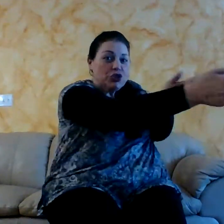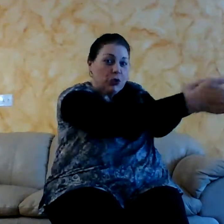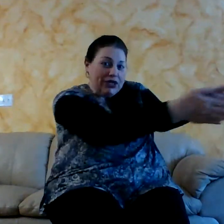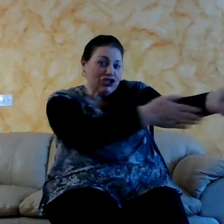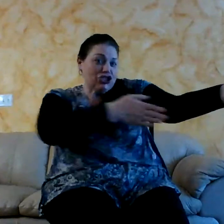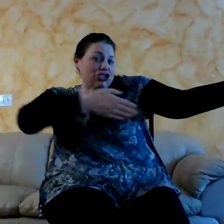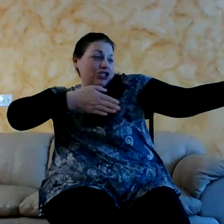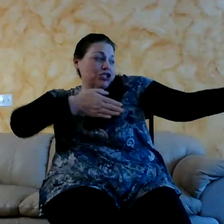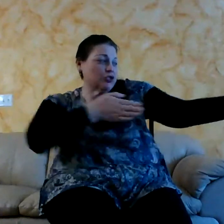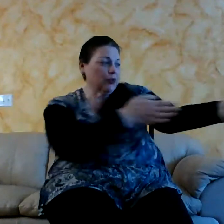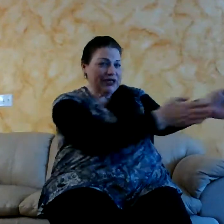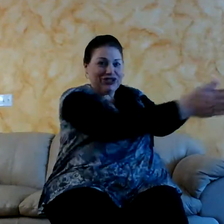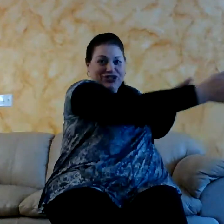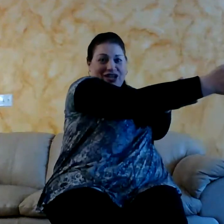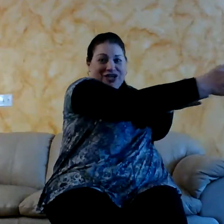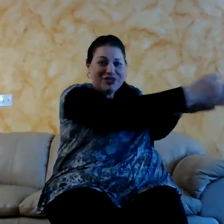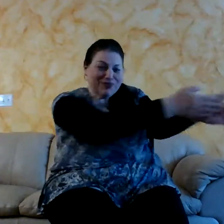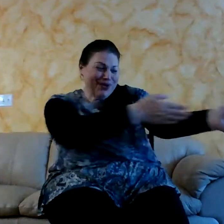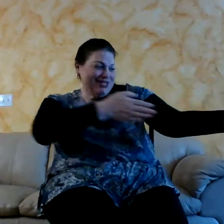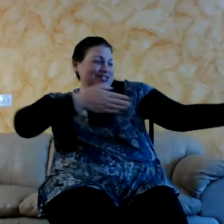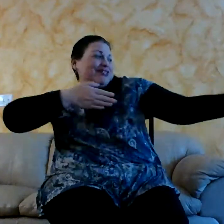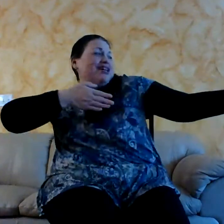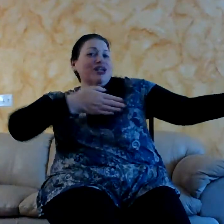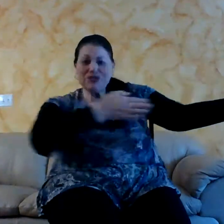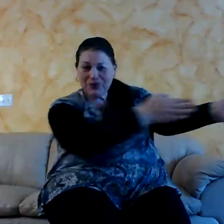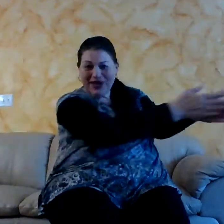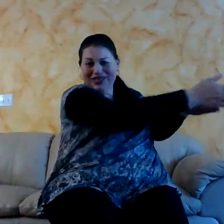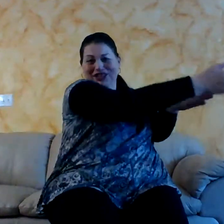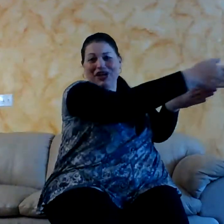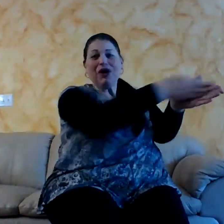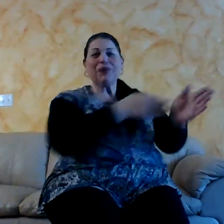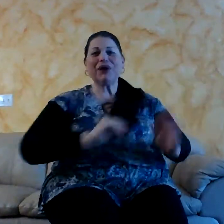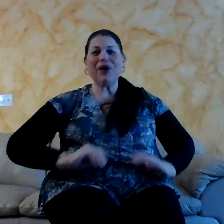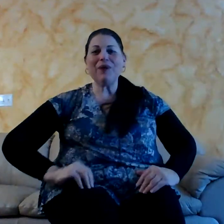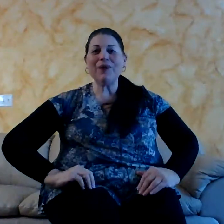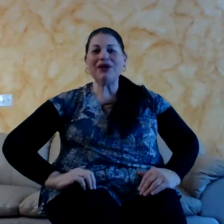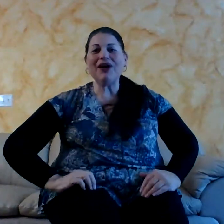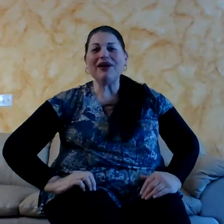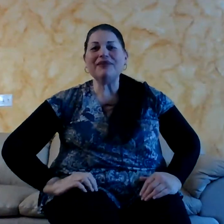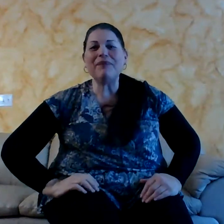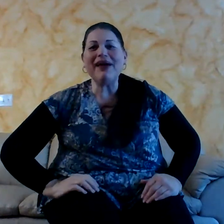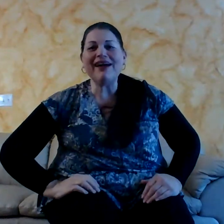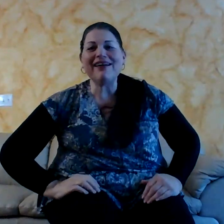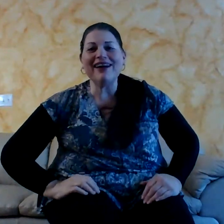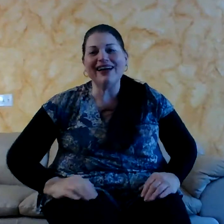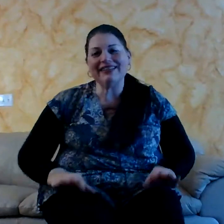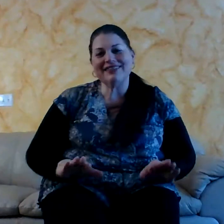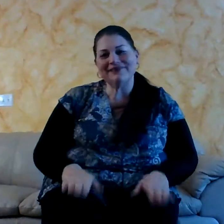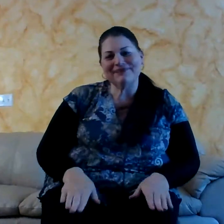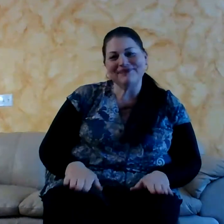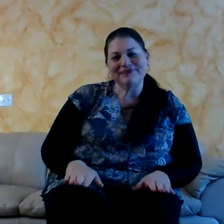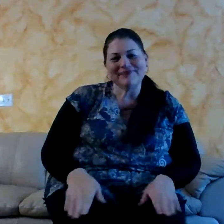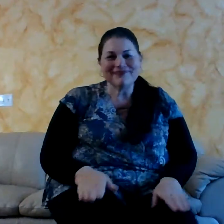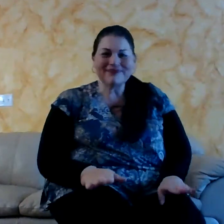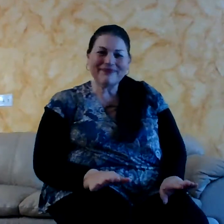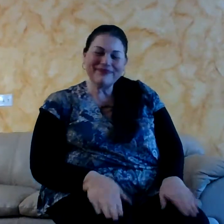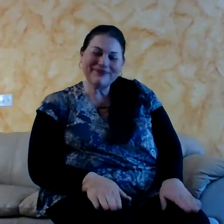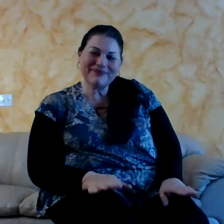Swish, swish, swish, swish. We're going on a bear hunt. We're going on a bear